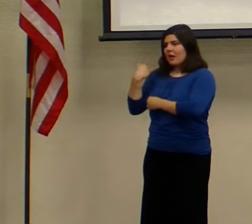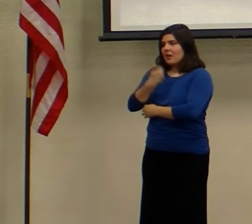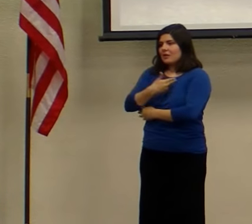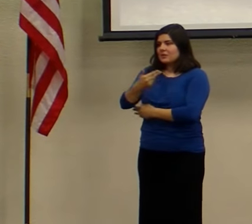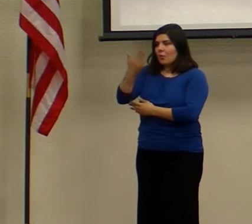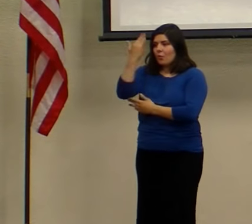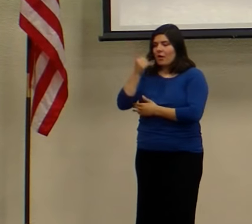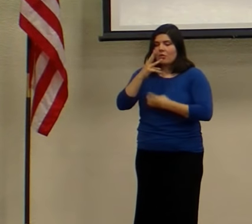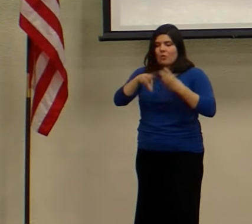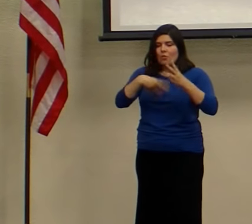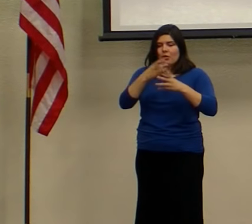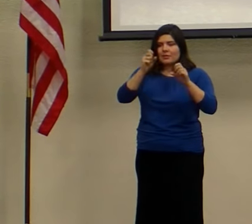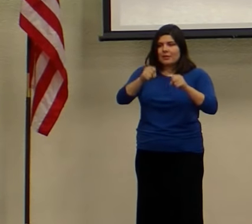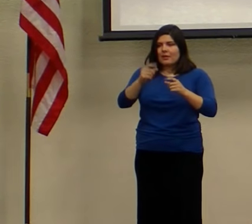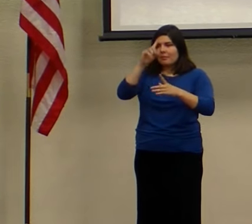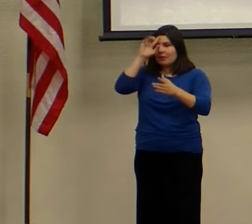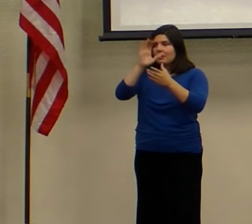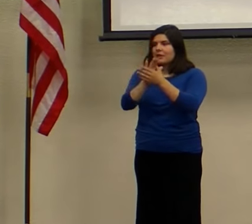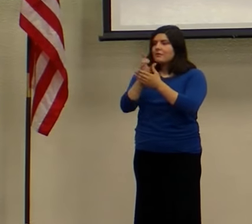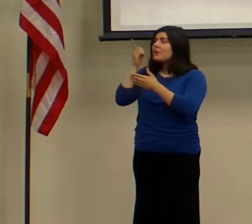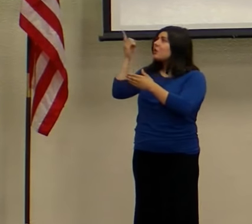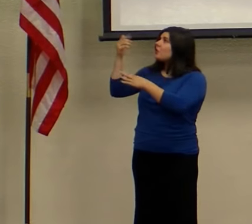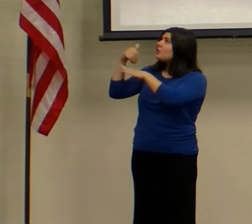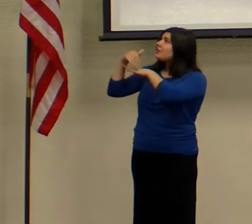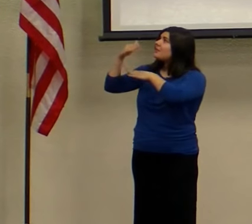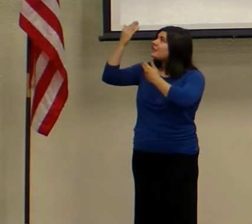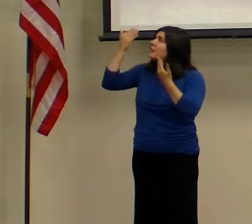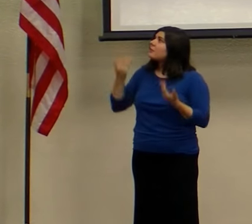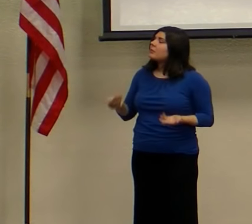will believe that you sent me.